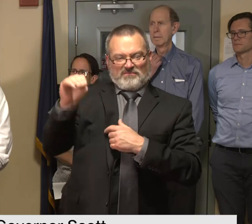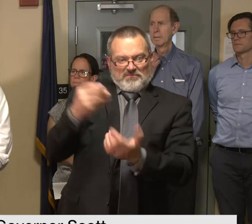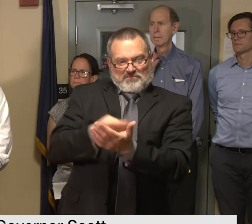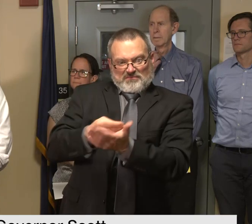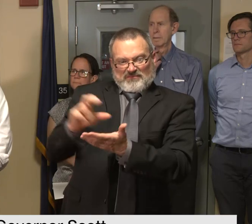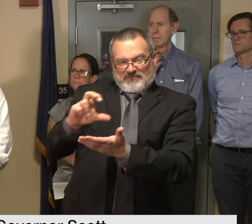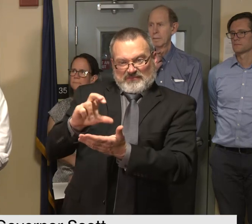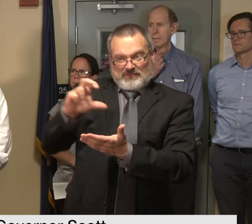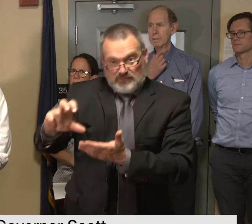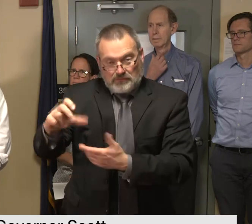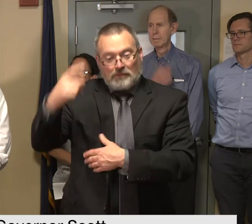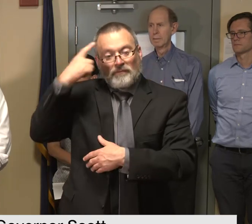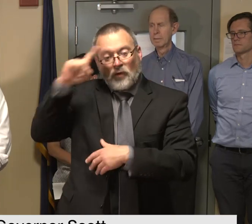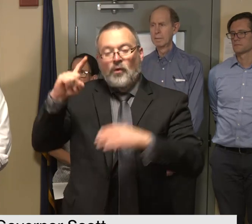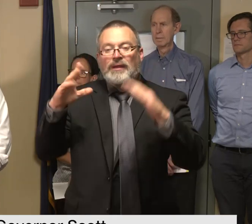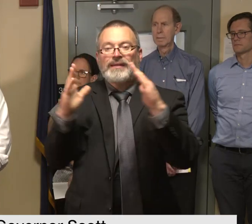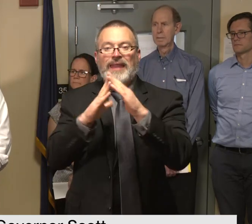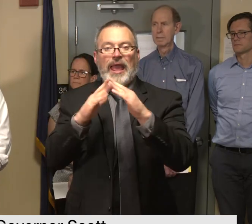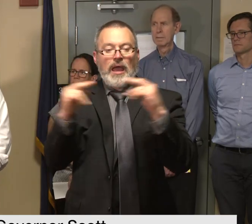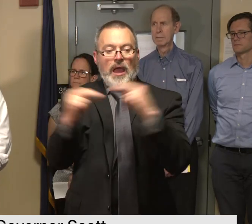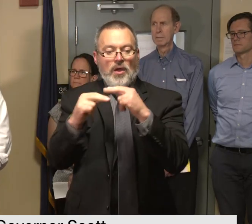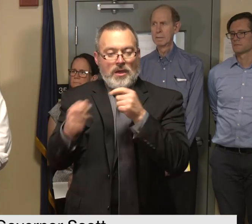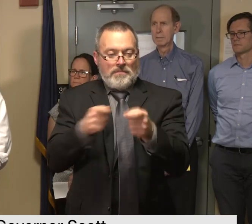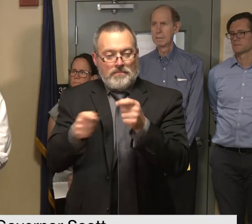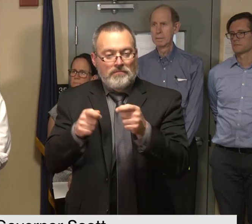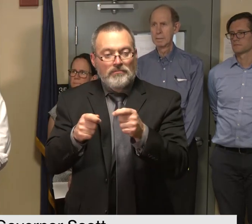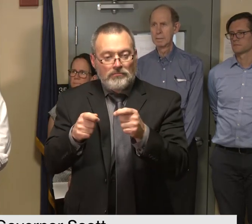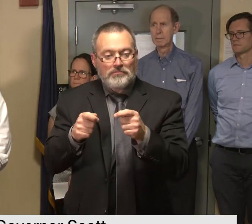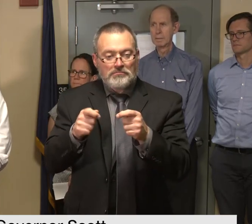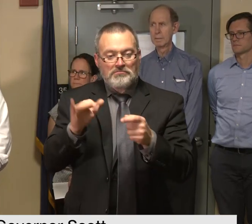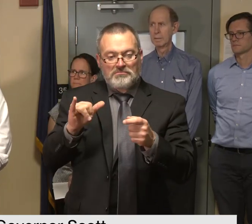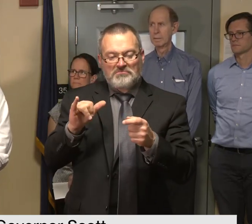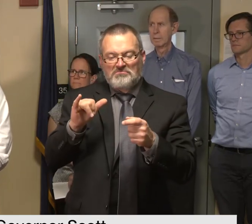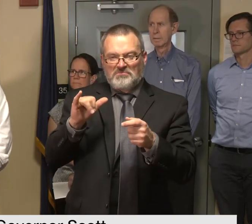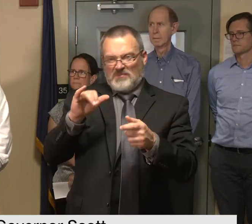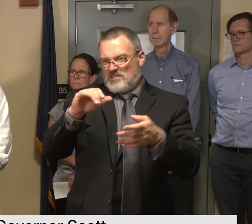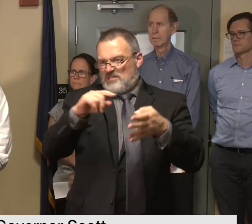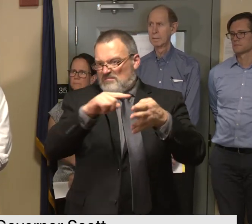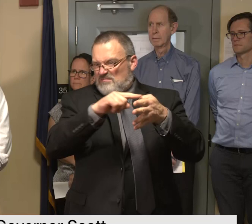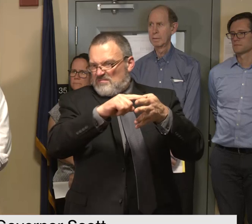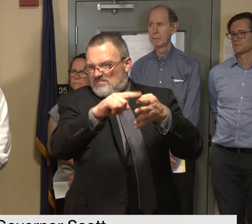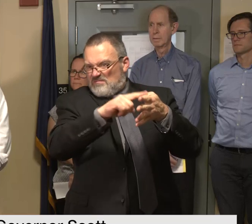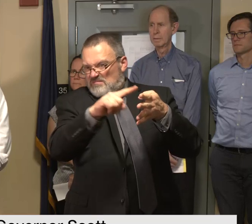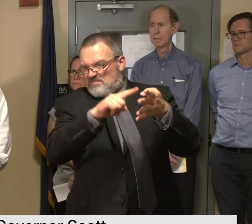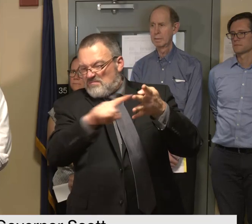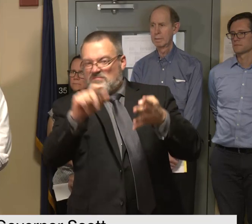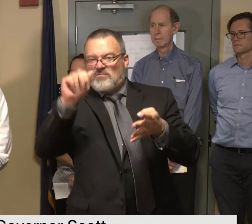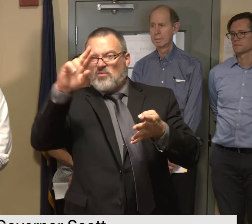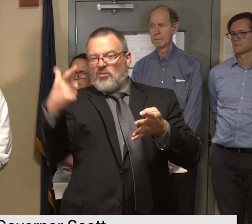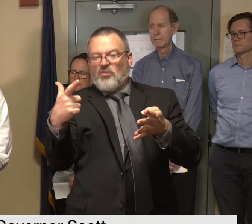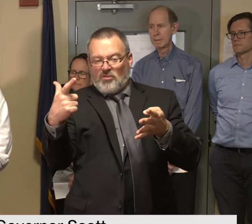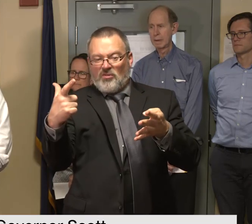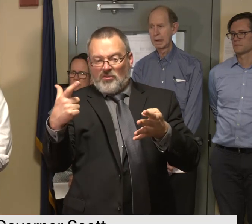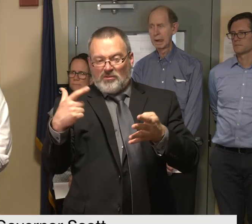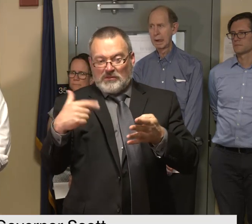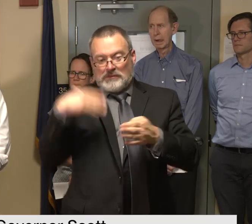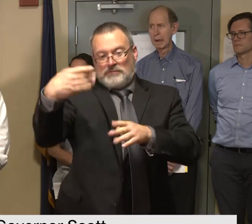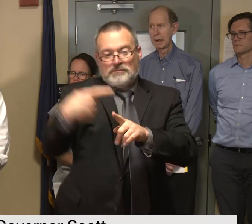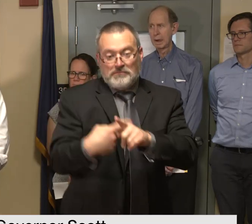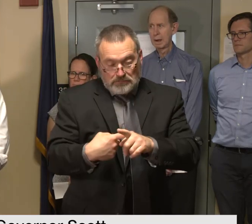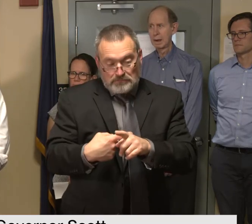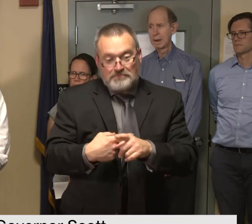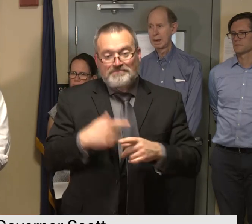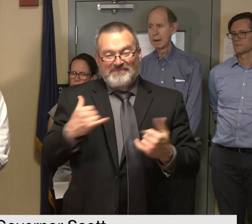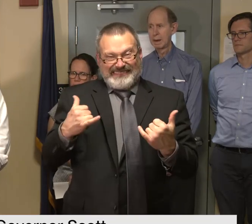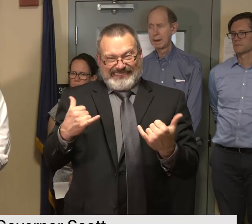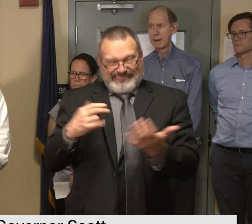by early august the first 14 million dollars is working its way out the door the